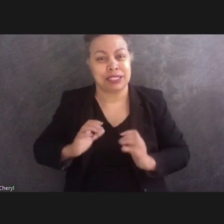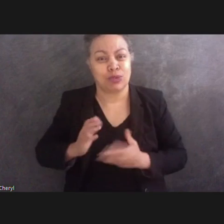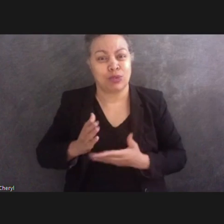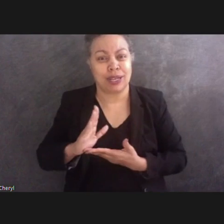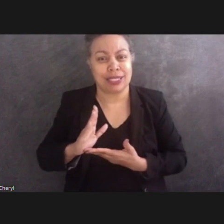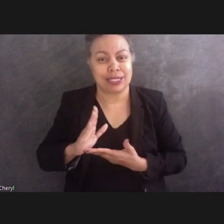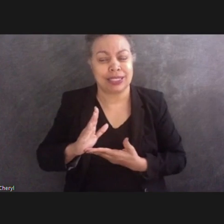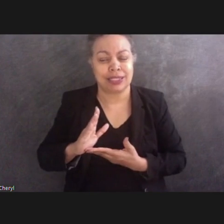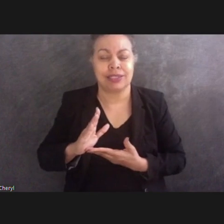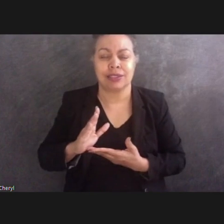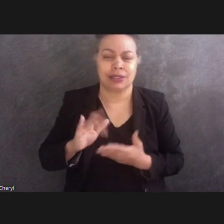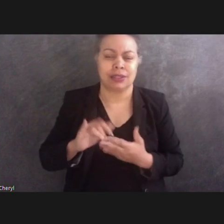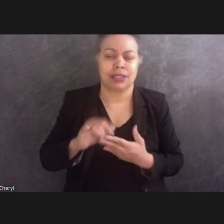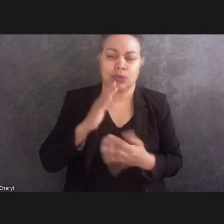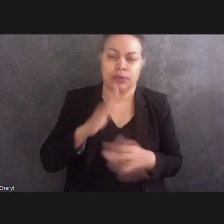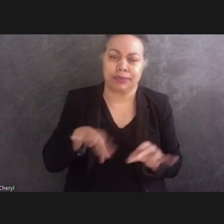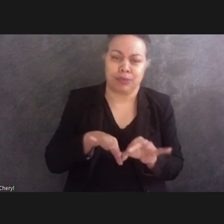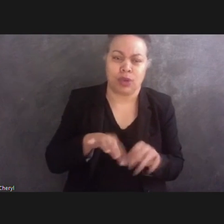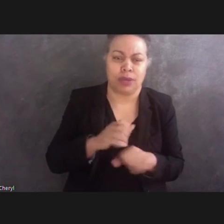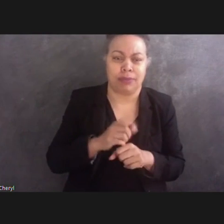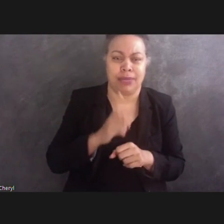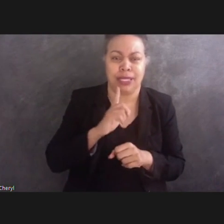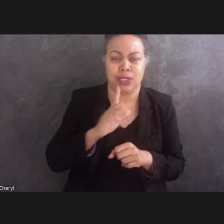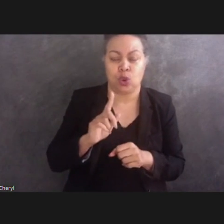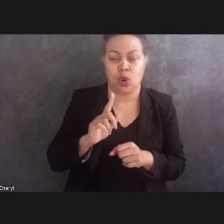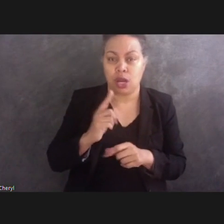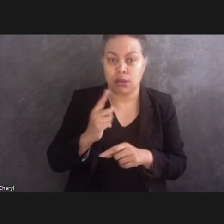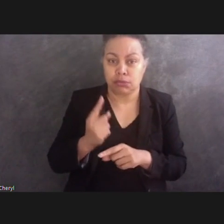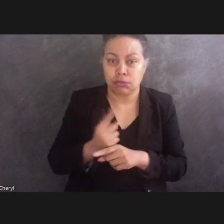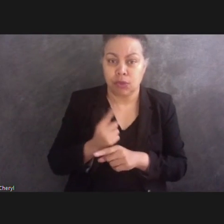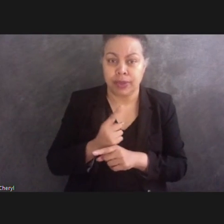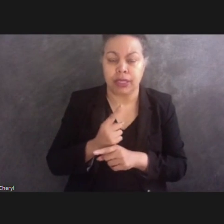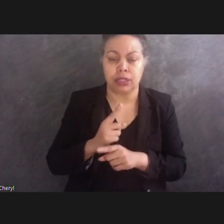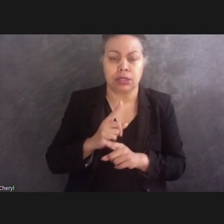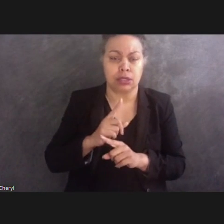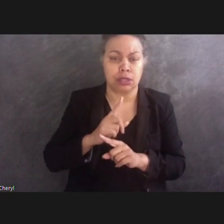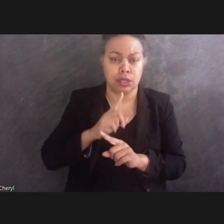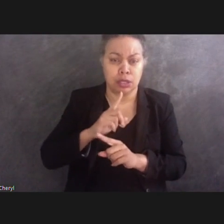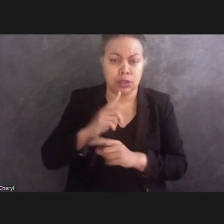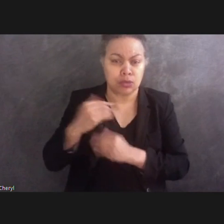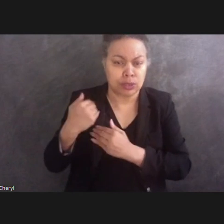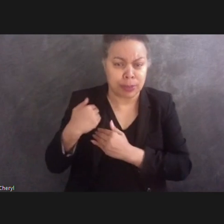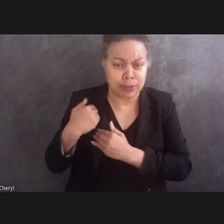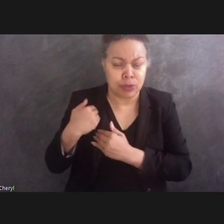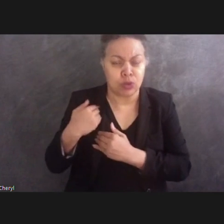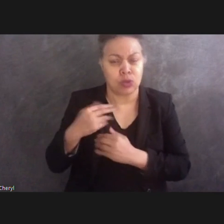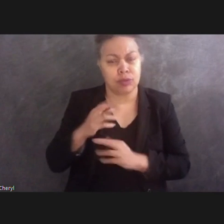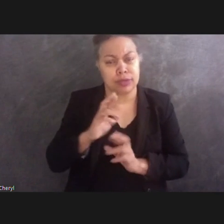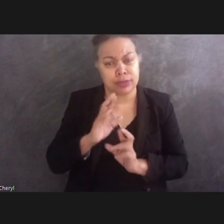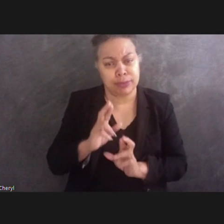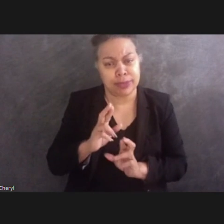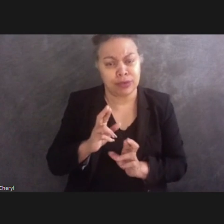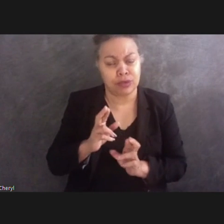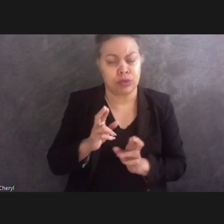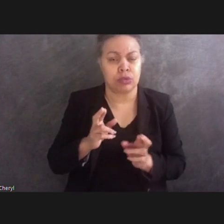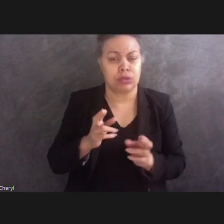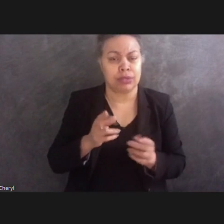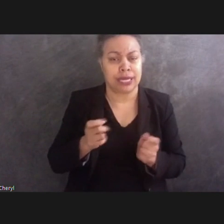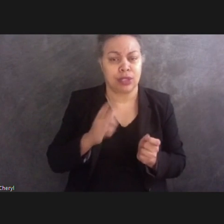is accurate and responsible and respectful treatment of all the memorials. And so again,